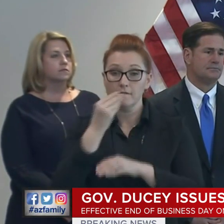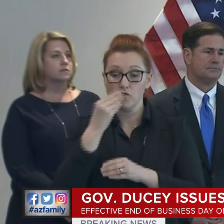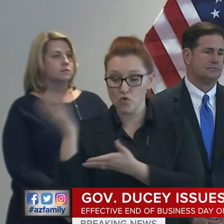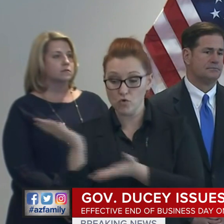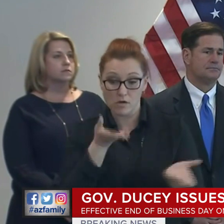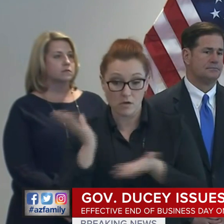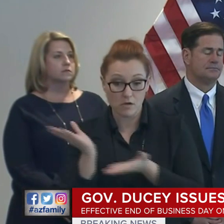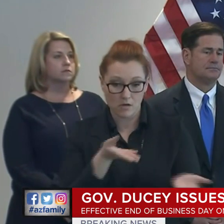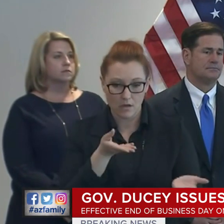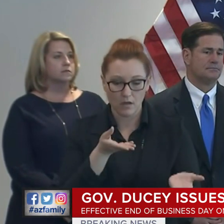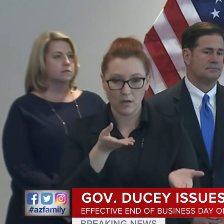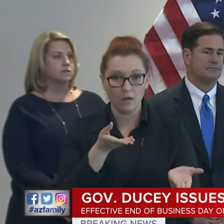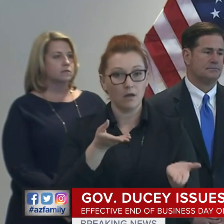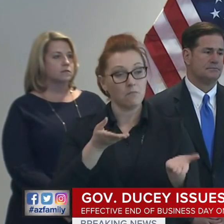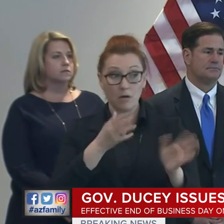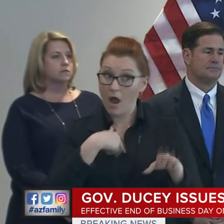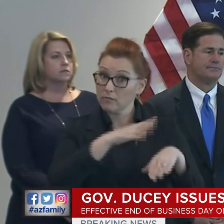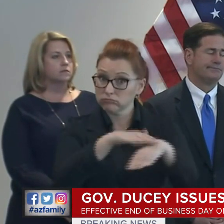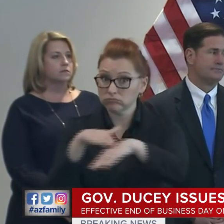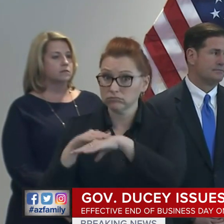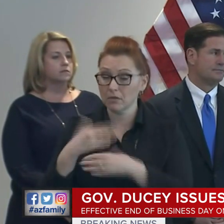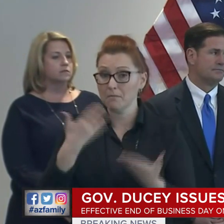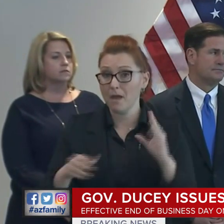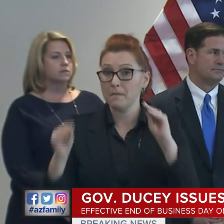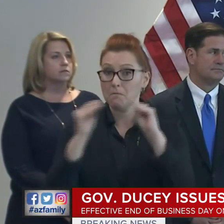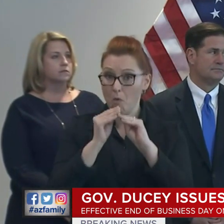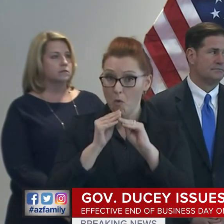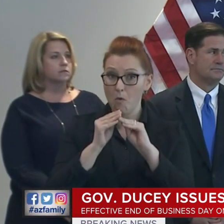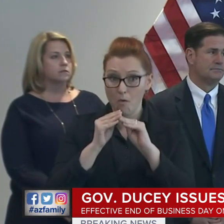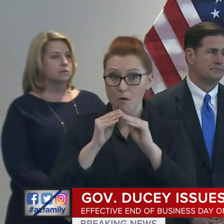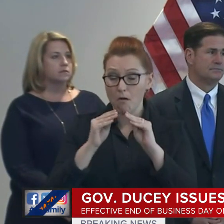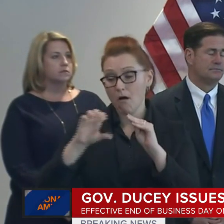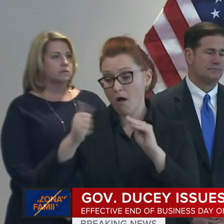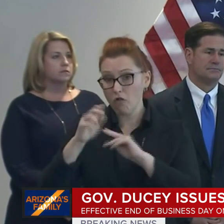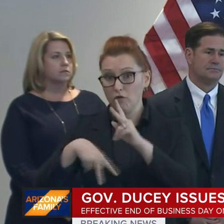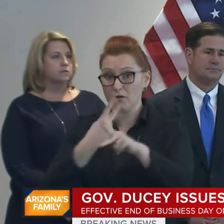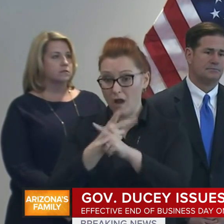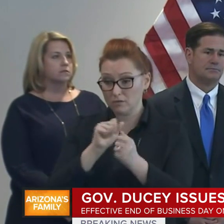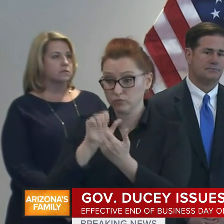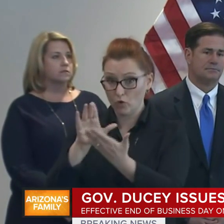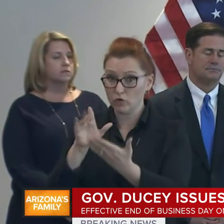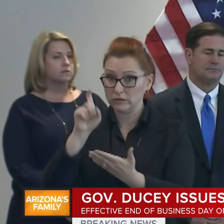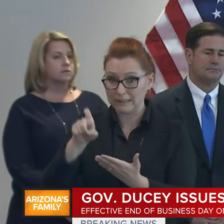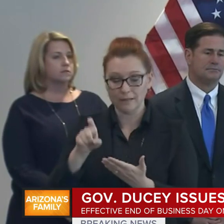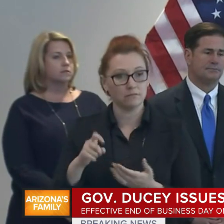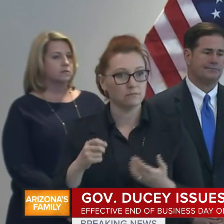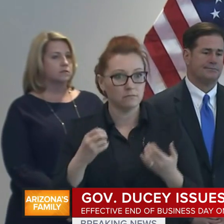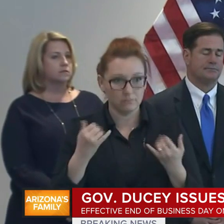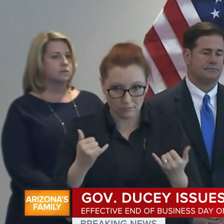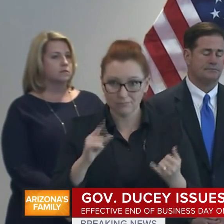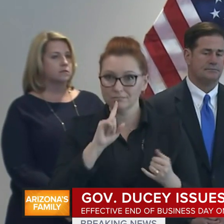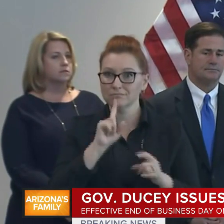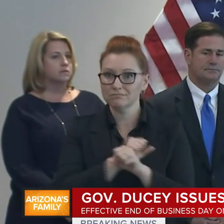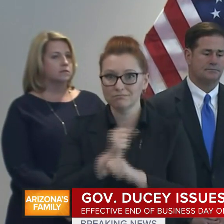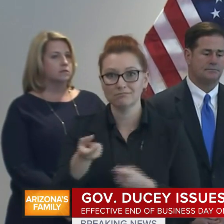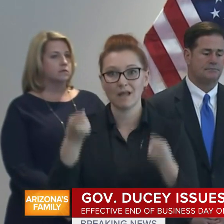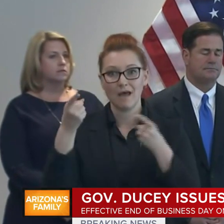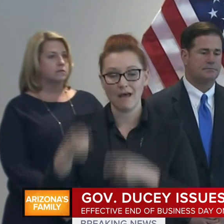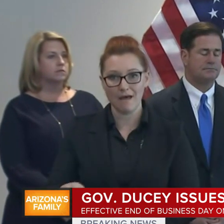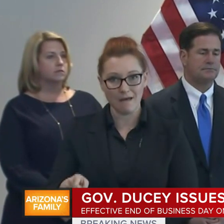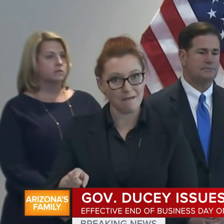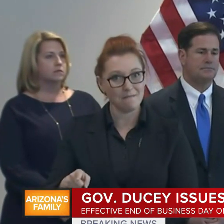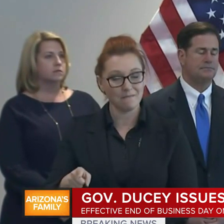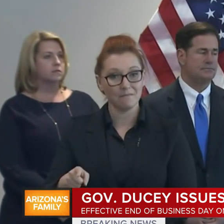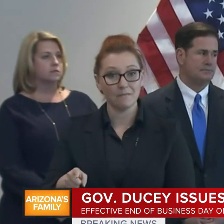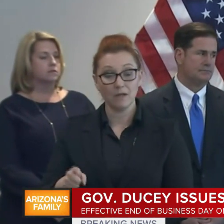aviation, and in this particular case all of those things were relevant. When we received the equipment and Dr. Christ's was able to